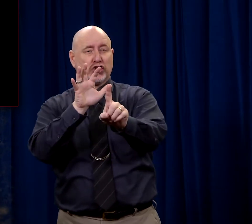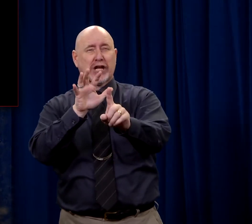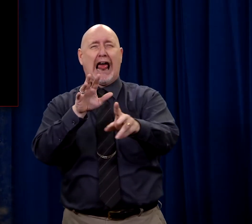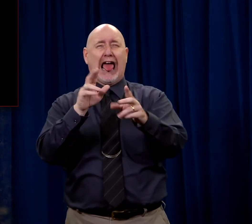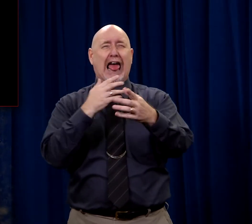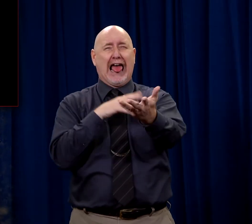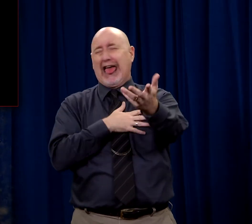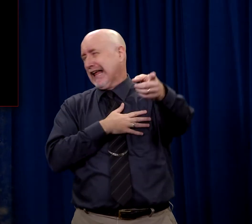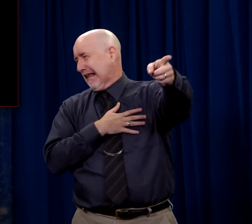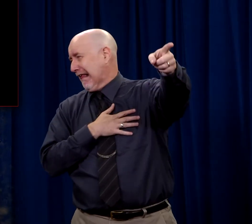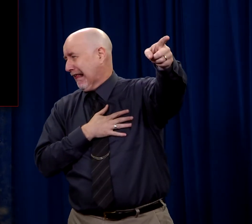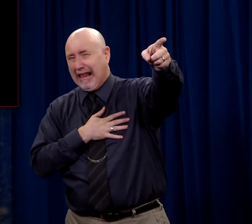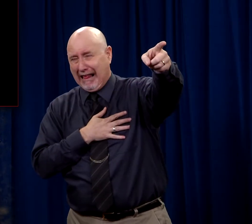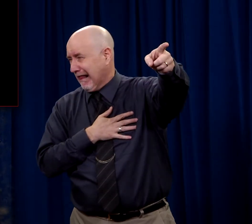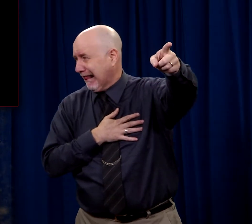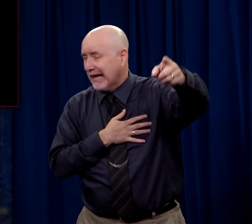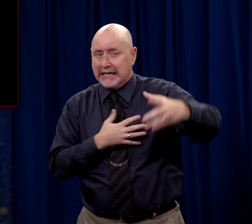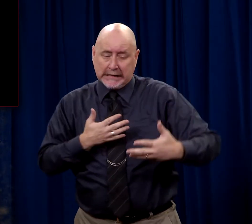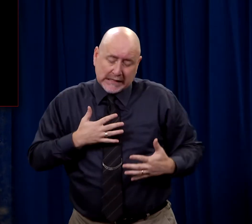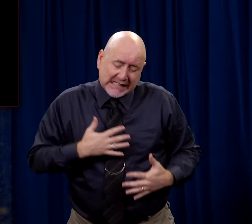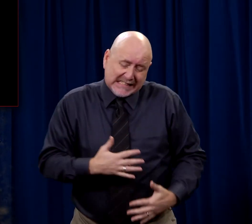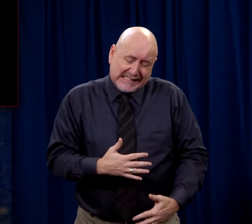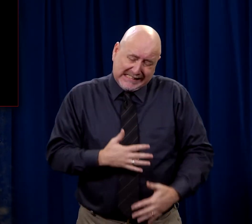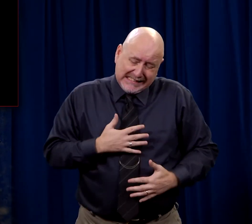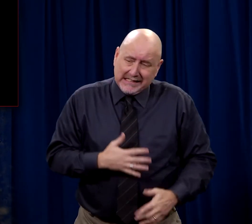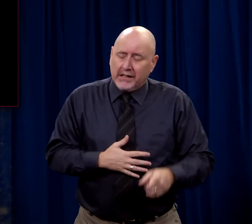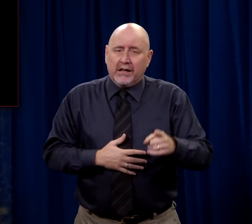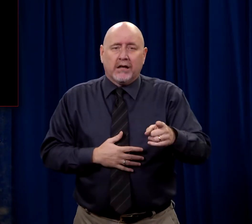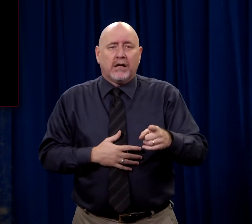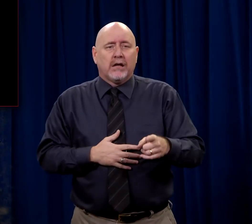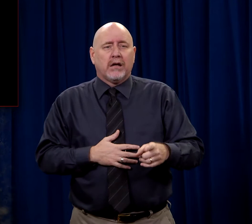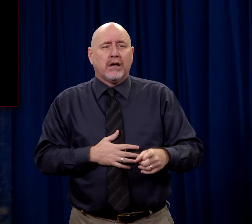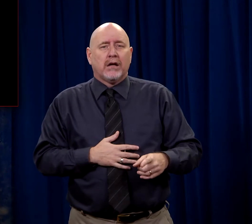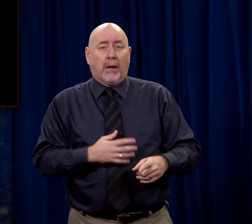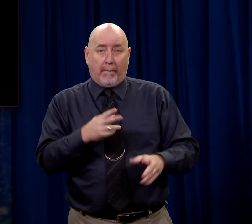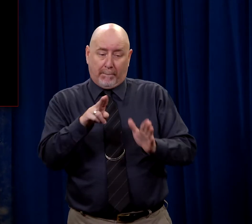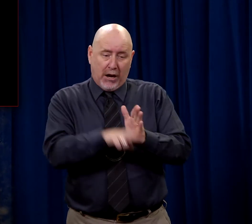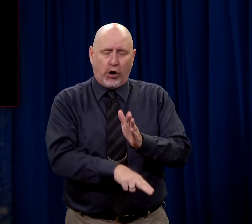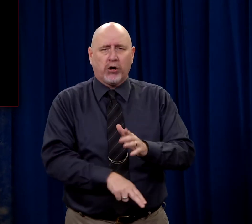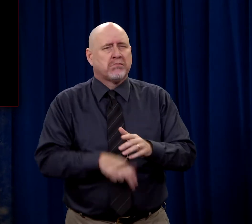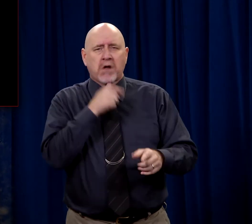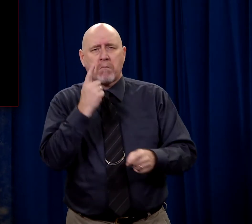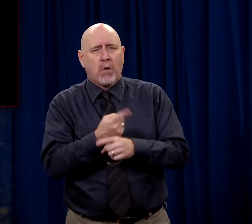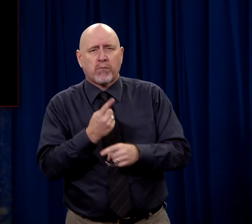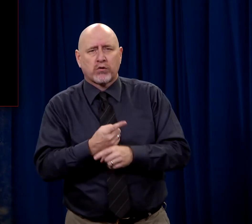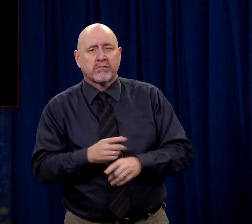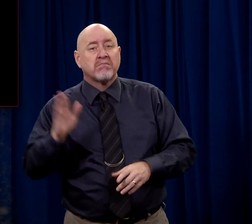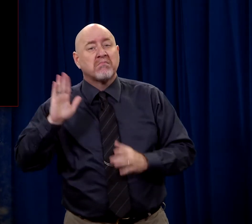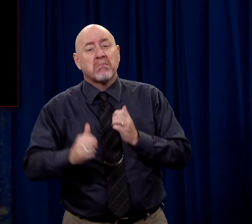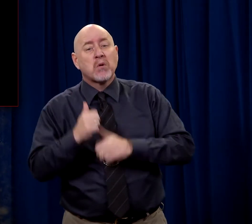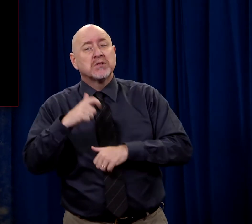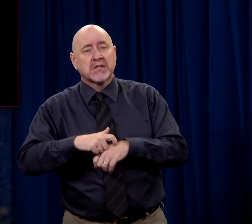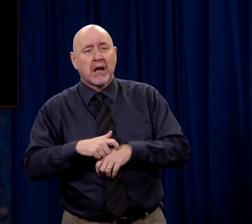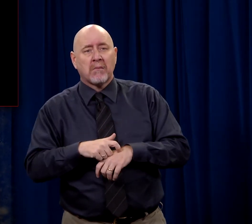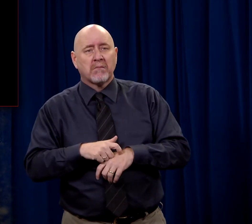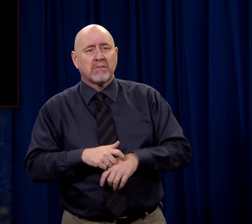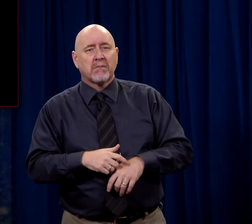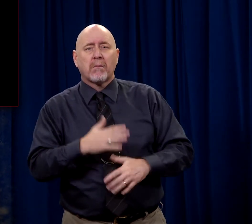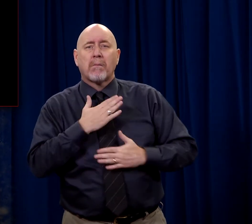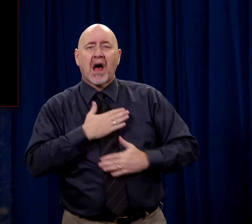would gather around him and laugh at him and mock him as he struggled to breathe. No proper burial. Most of the time they